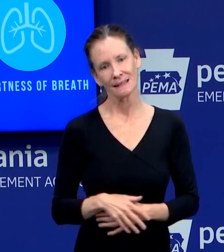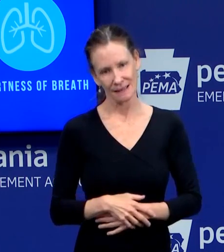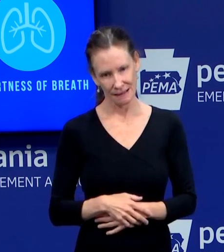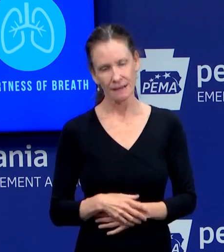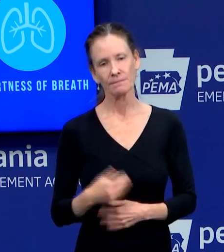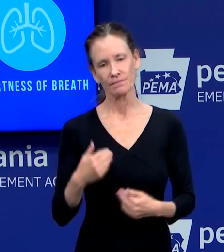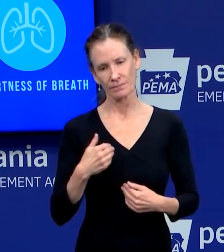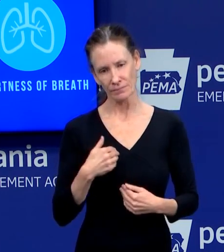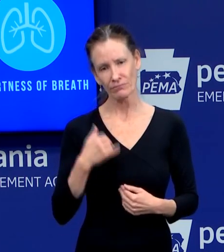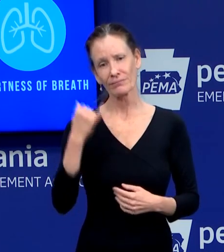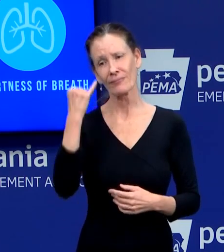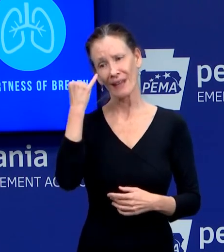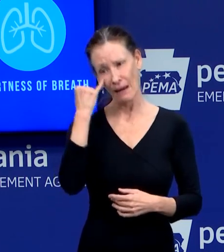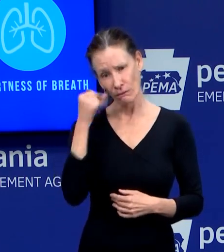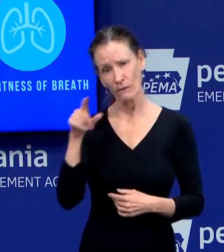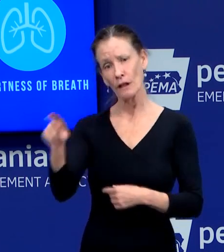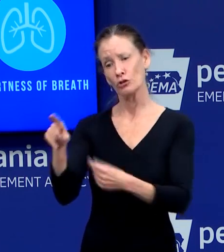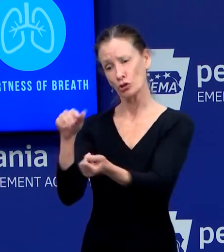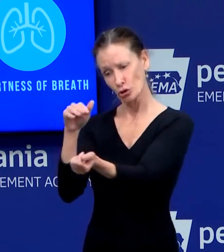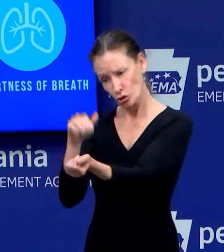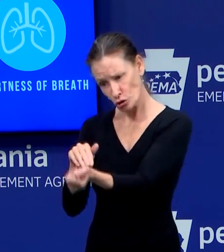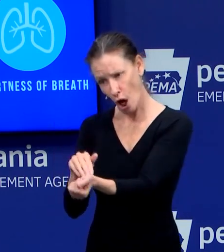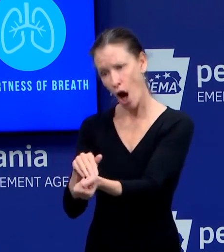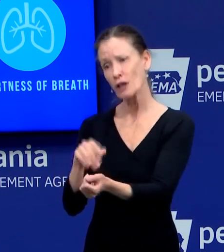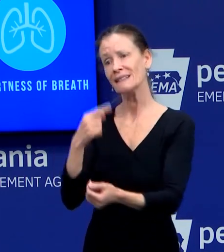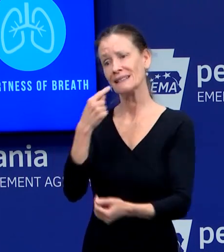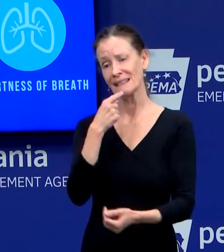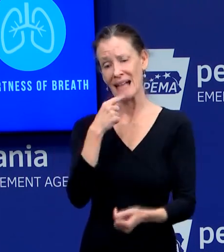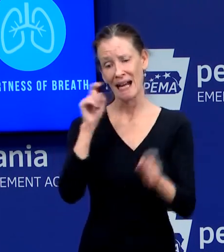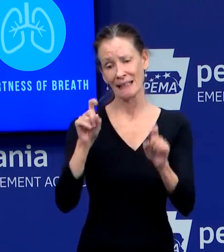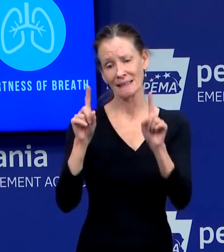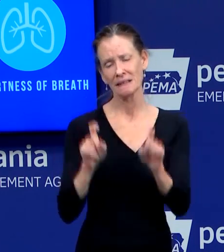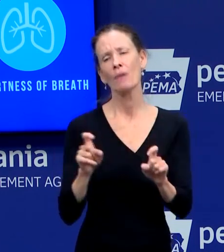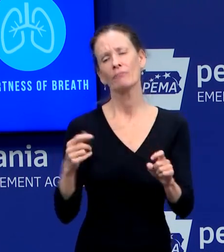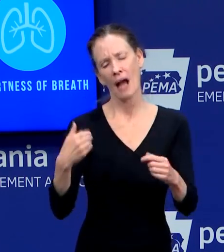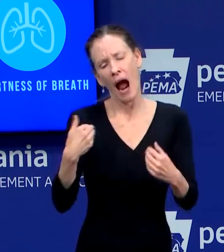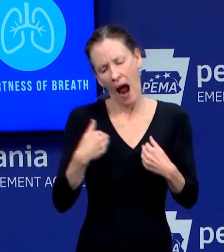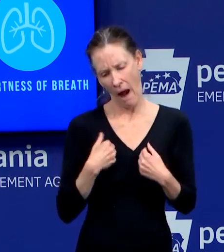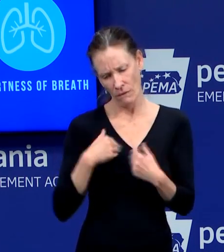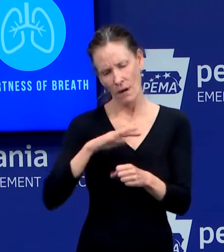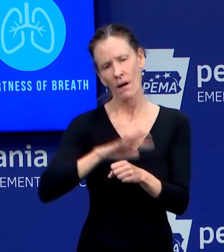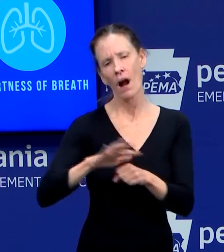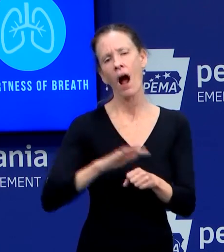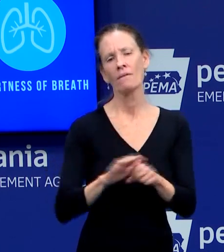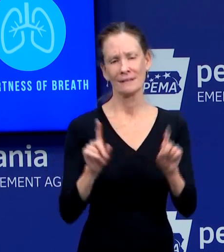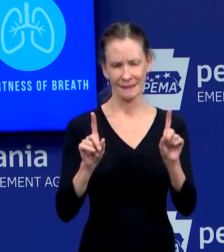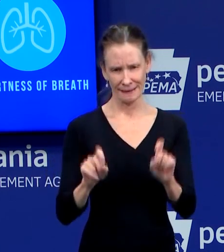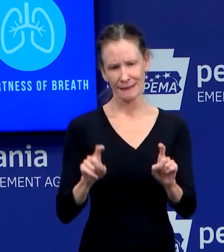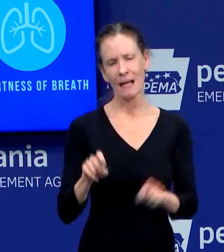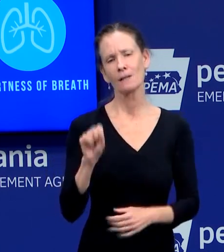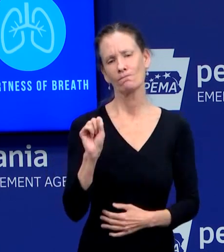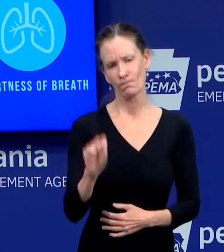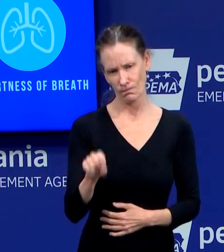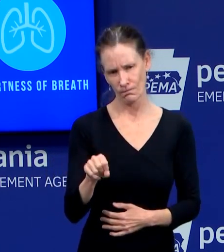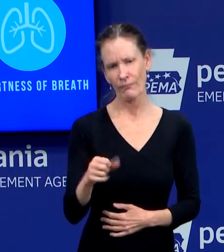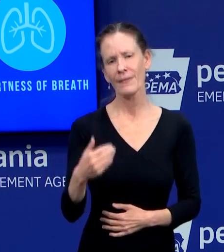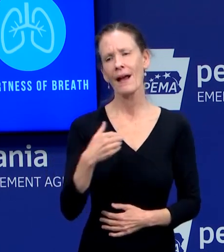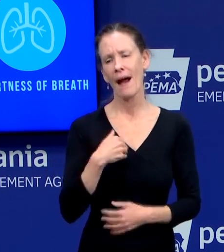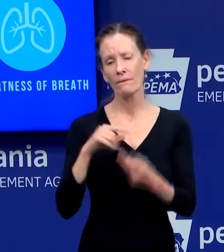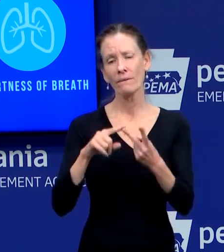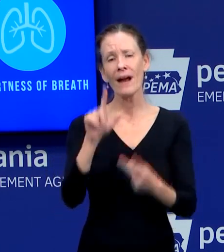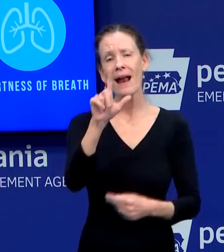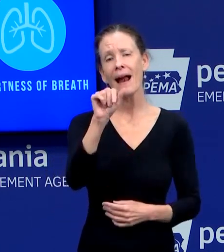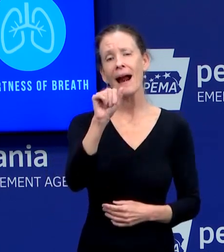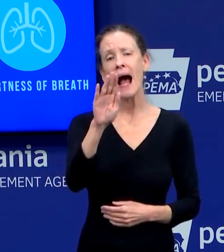to do those tests. And the addition of the commercial laboratories is great because they can just do the test, um, uh,